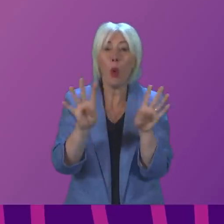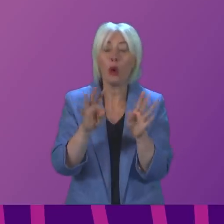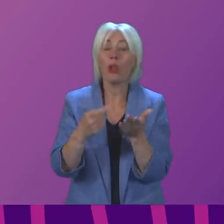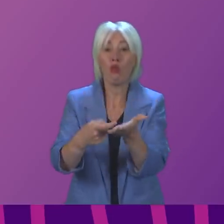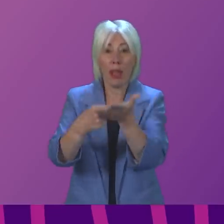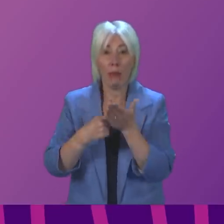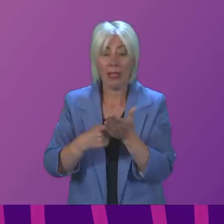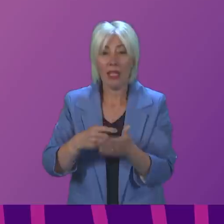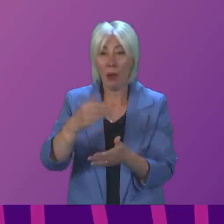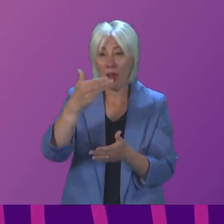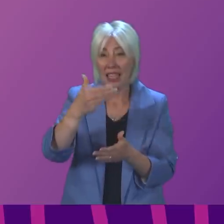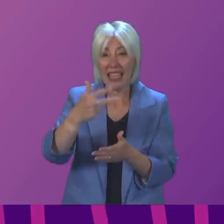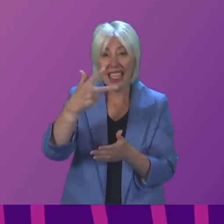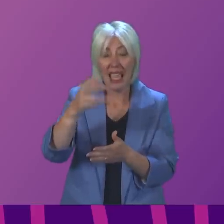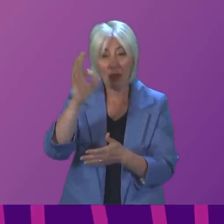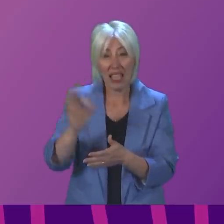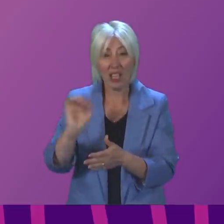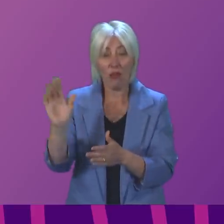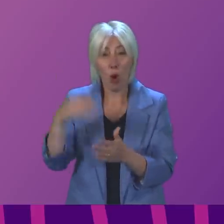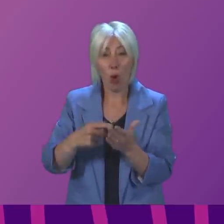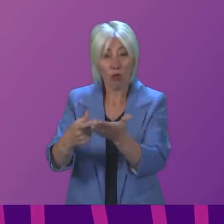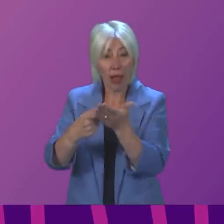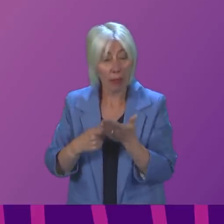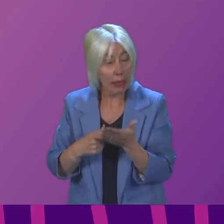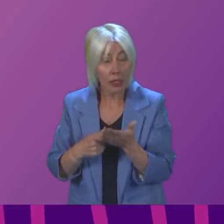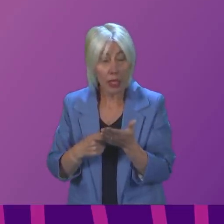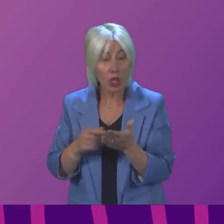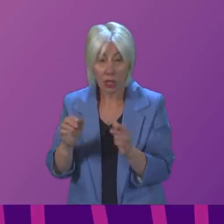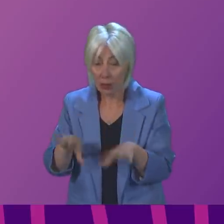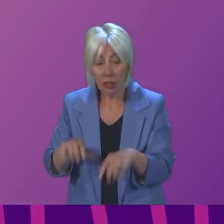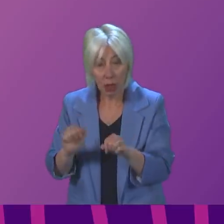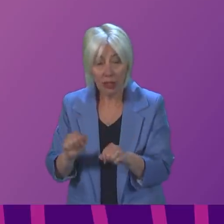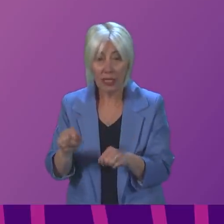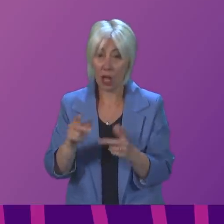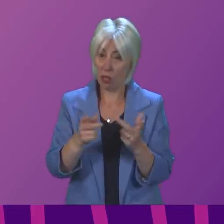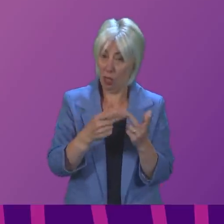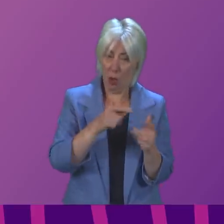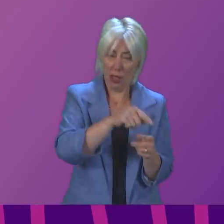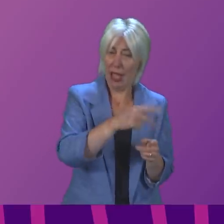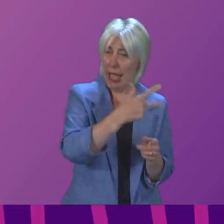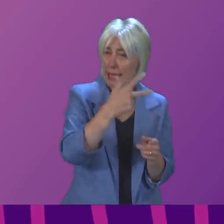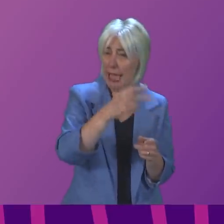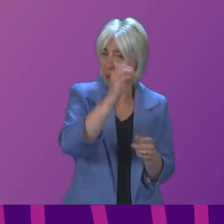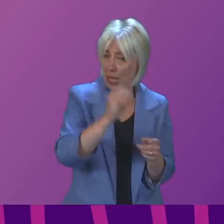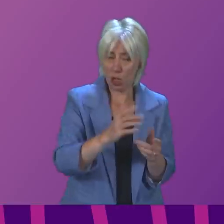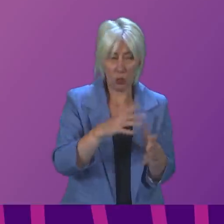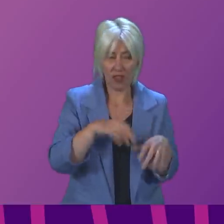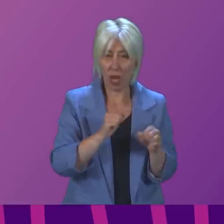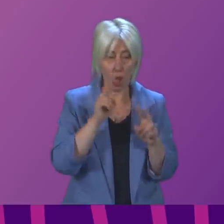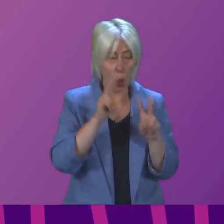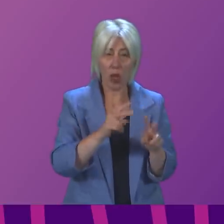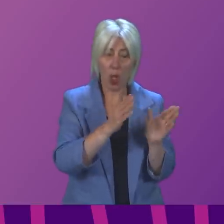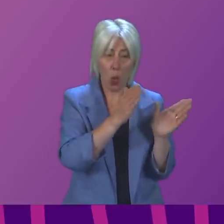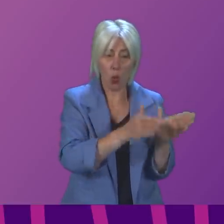those recommendations have been implemented. In the second, I think it's 88%. There has been significant investment in the affected wards, in